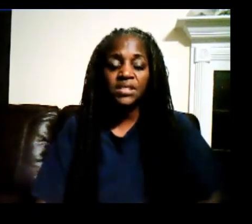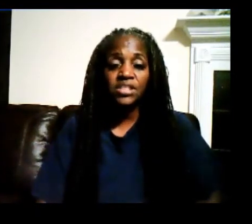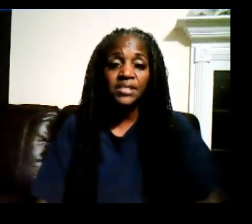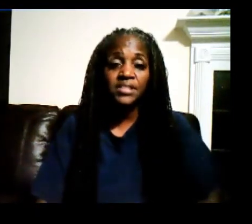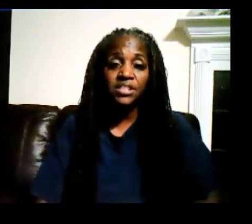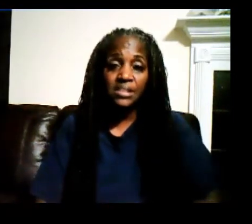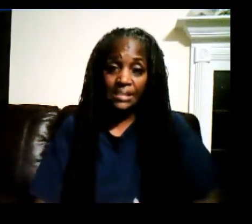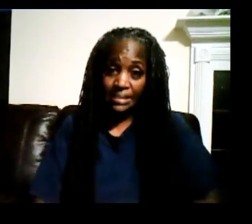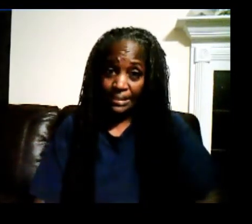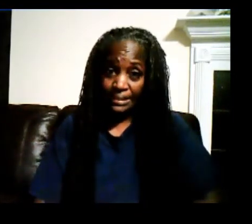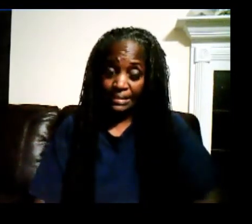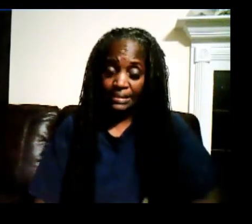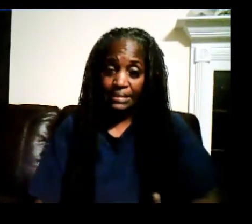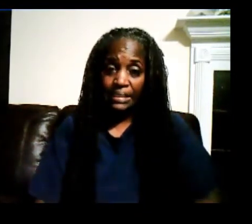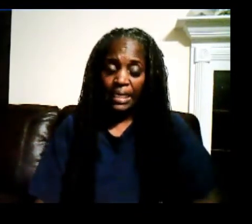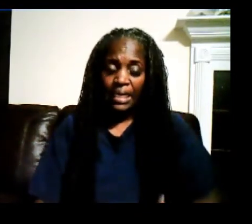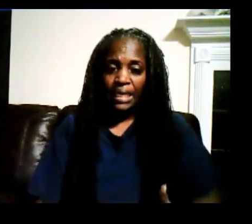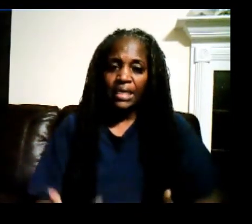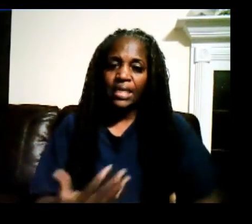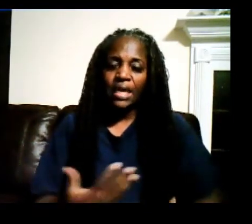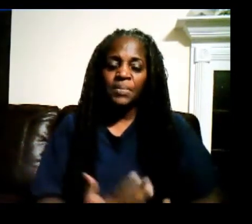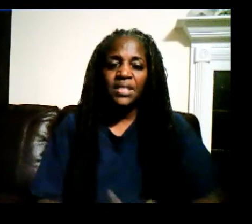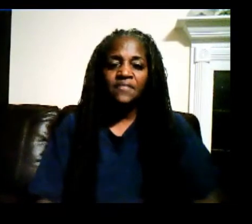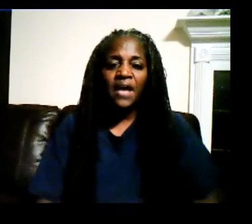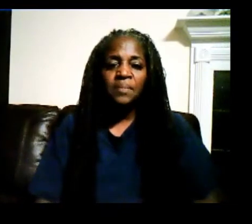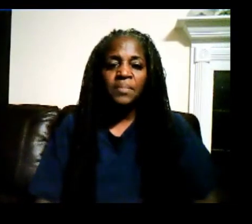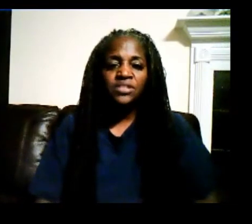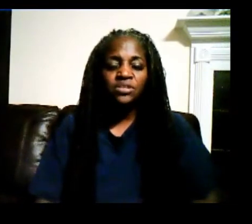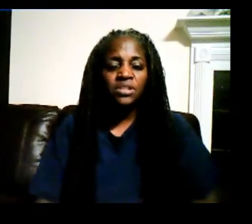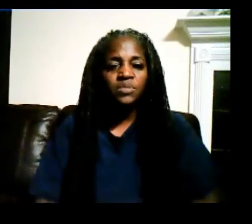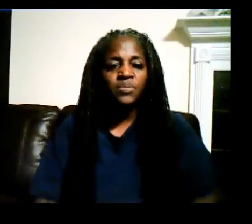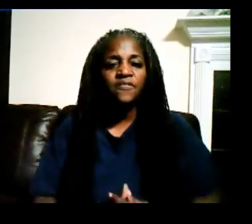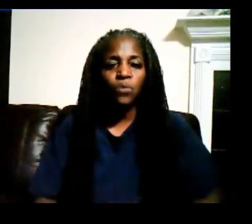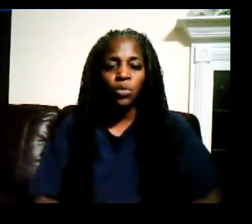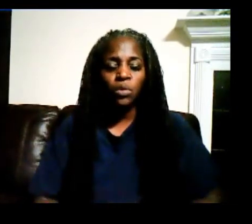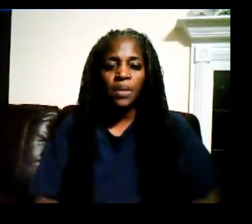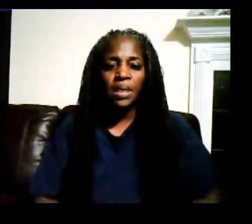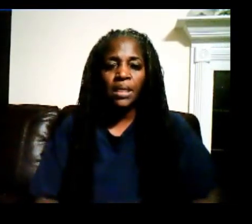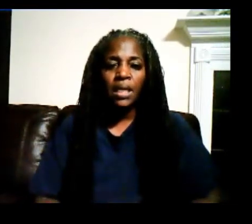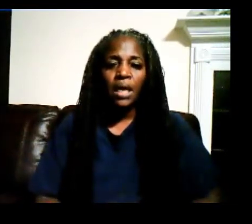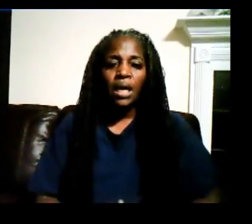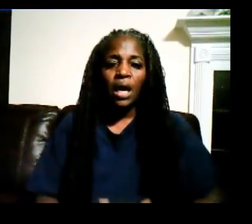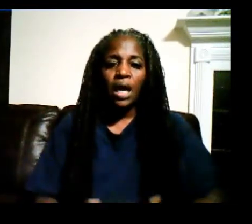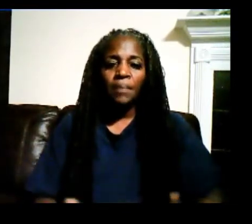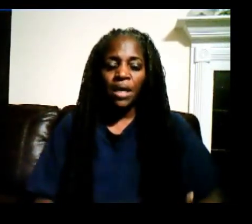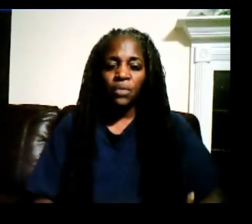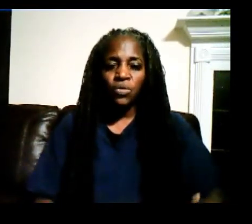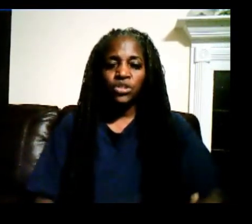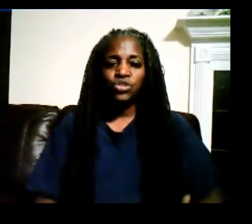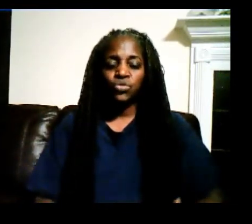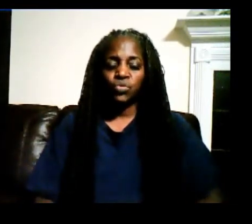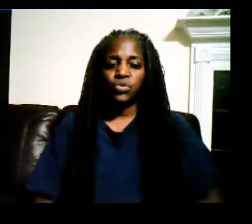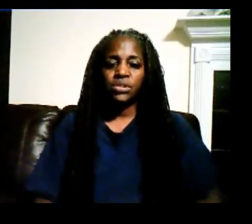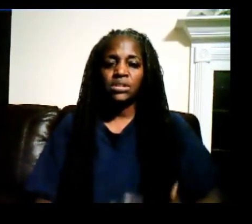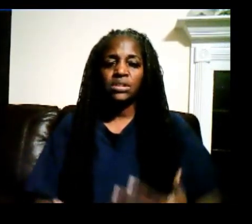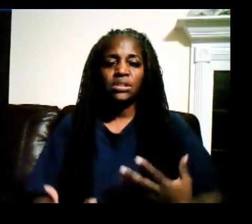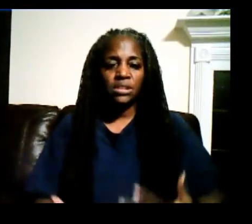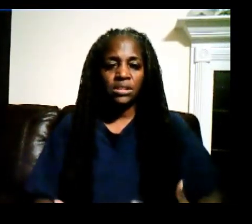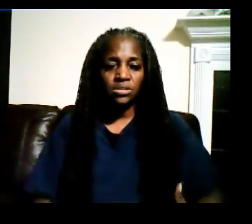changing seasons. And I believe I mentioned this before, but I'm not really sure since the seasons